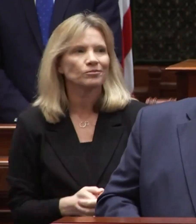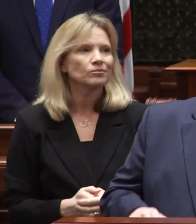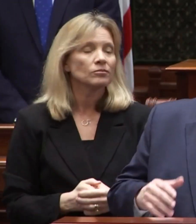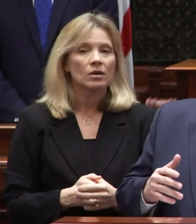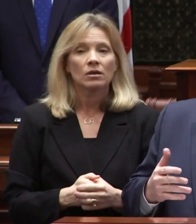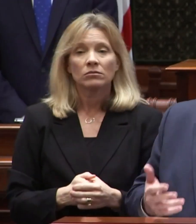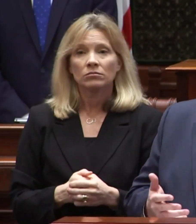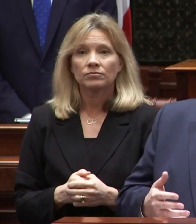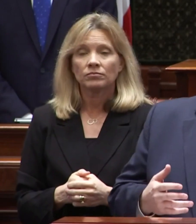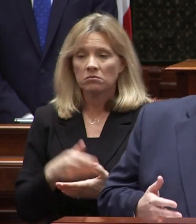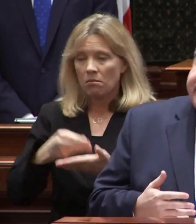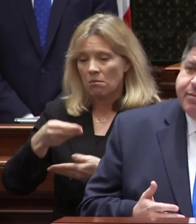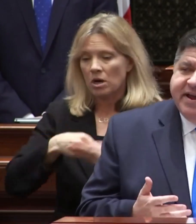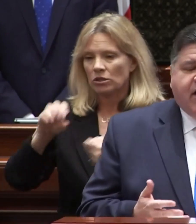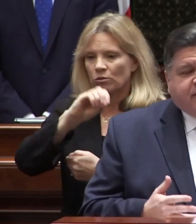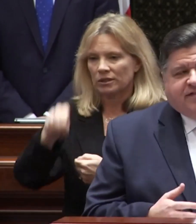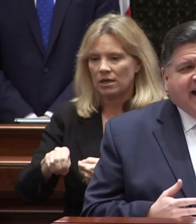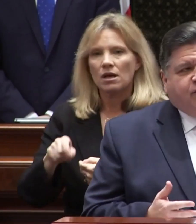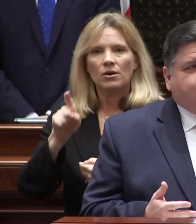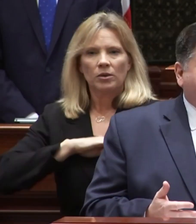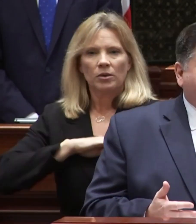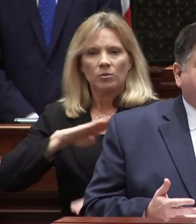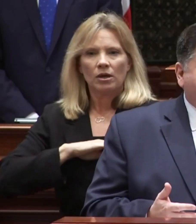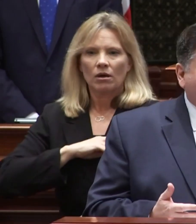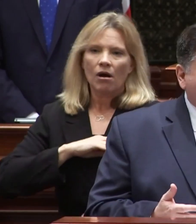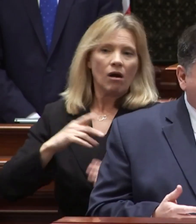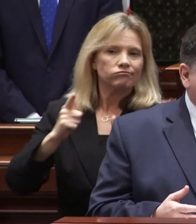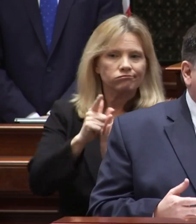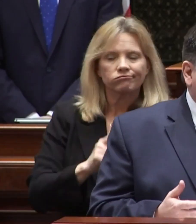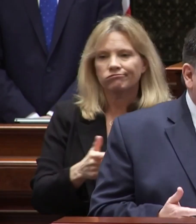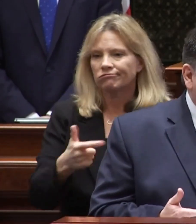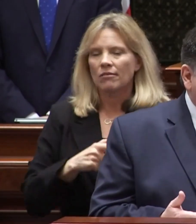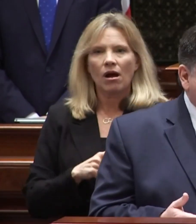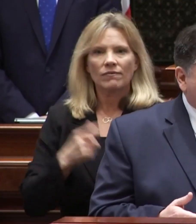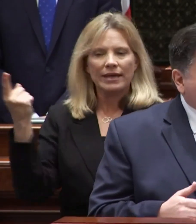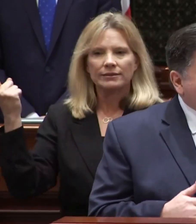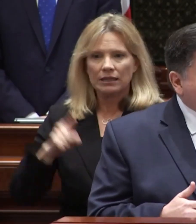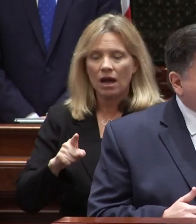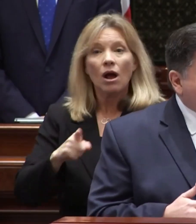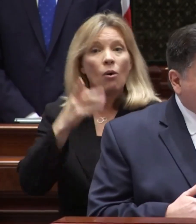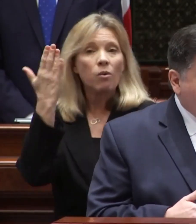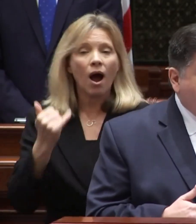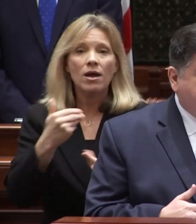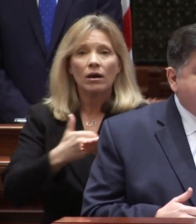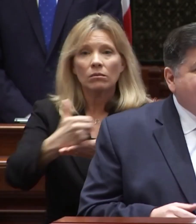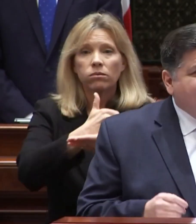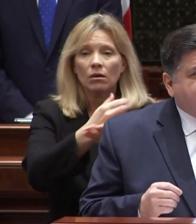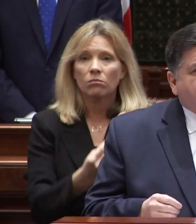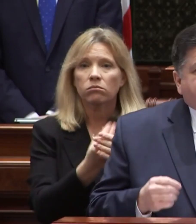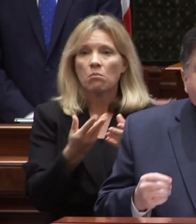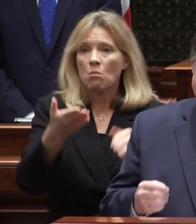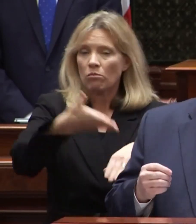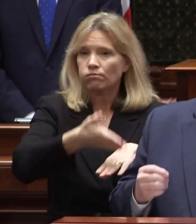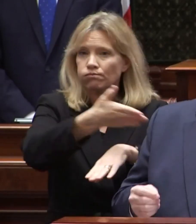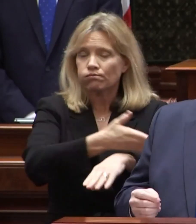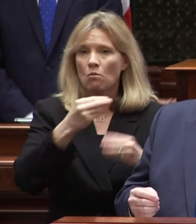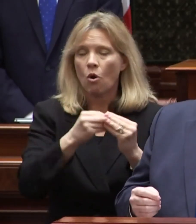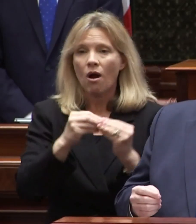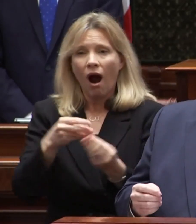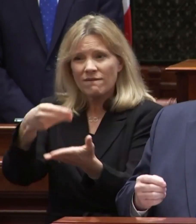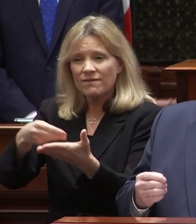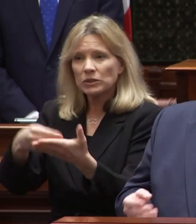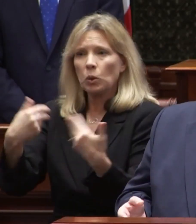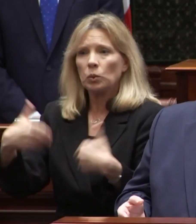the percent of the budget needed to meet our statutory obligations has declined as our revenues have grown and our fiscal